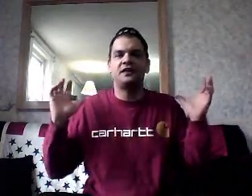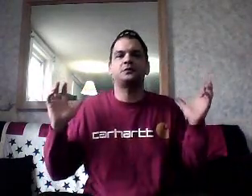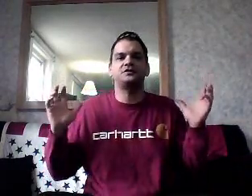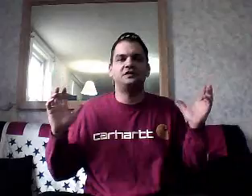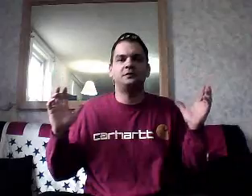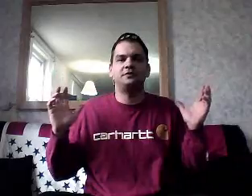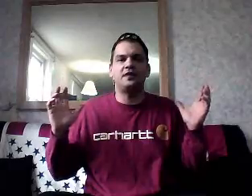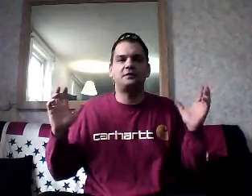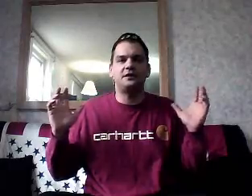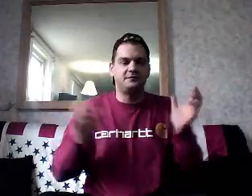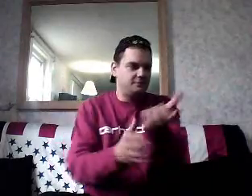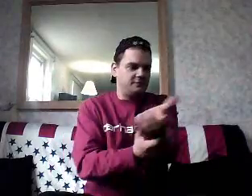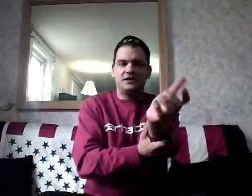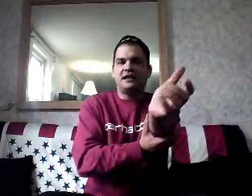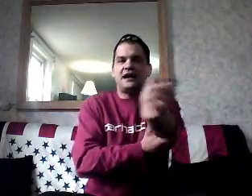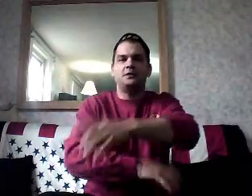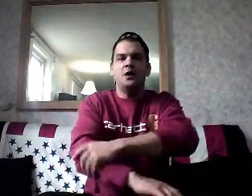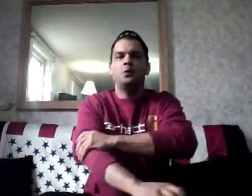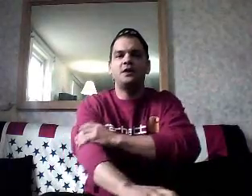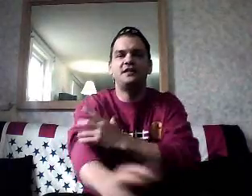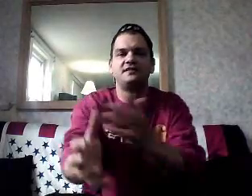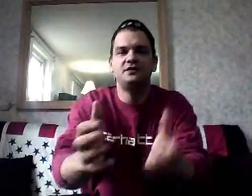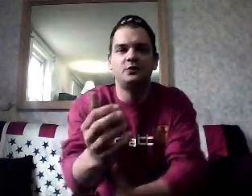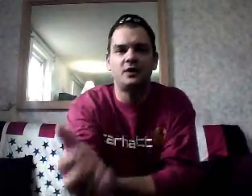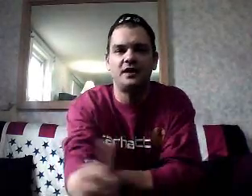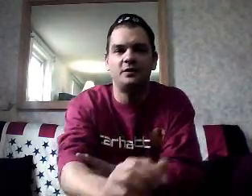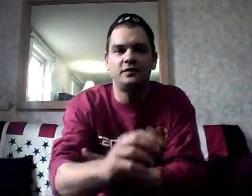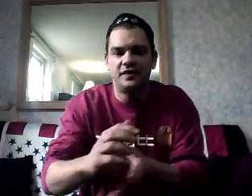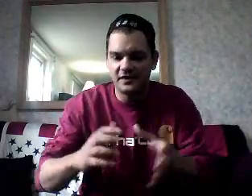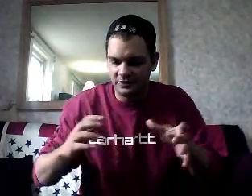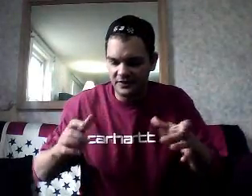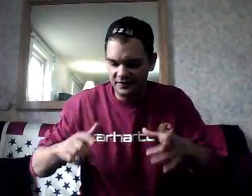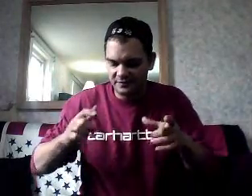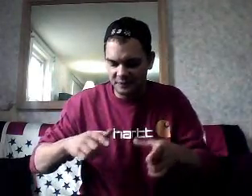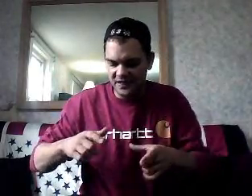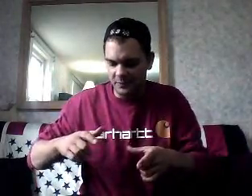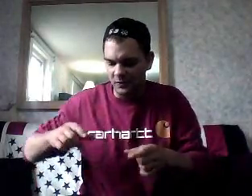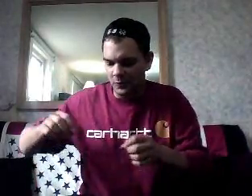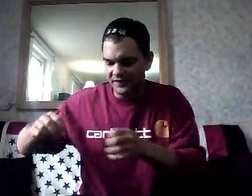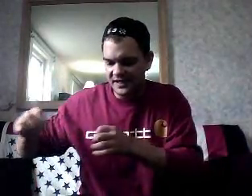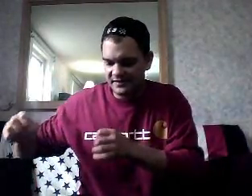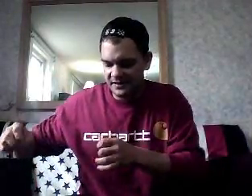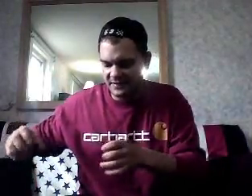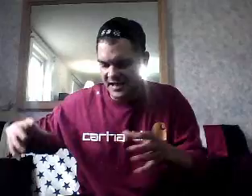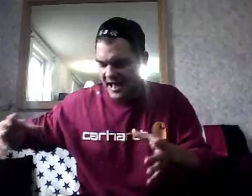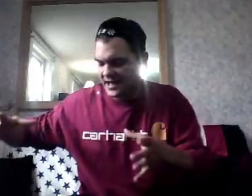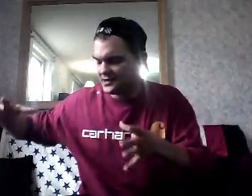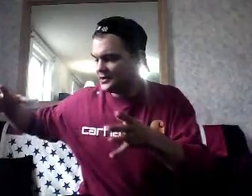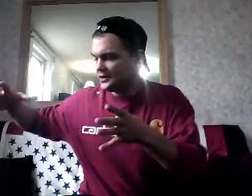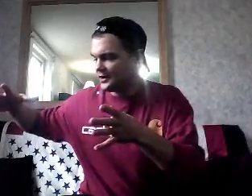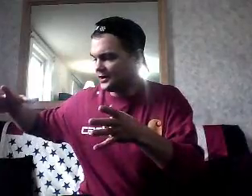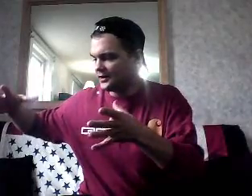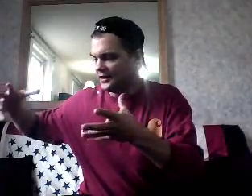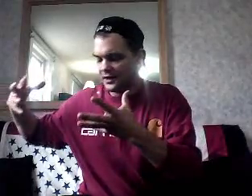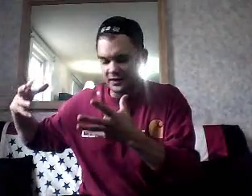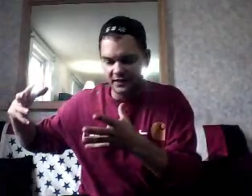like we're dealing with, like, right now, and what did they do? These people, what they did, they had a